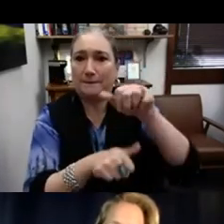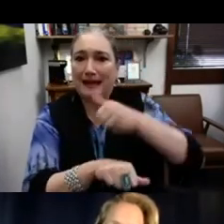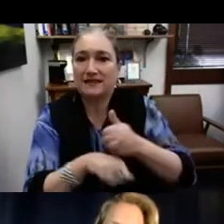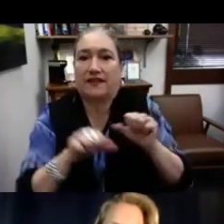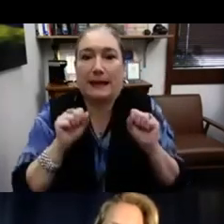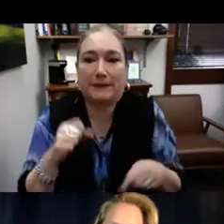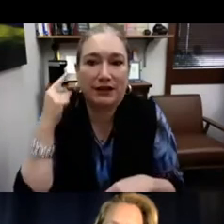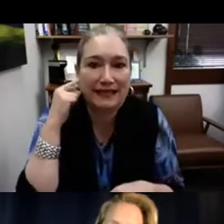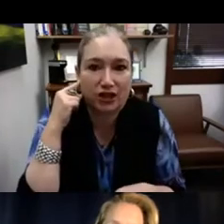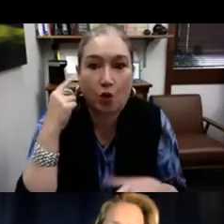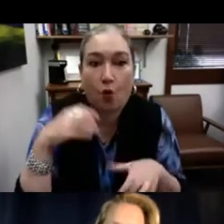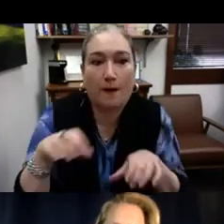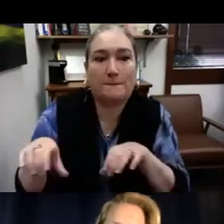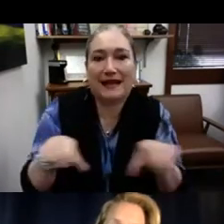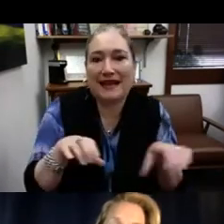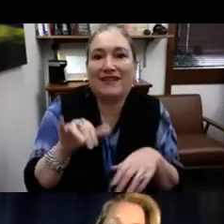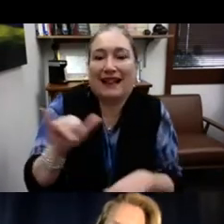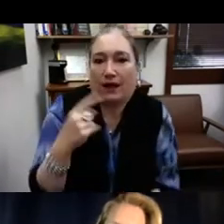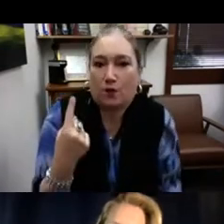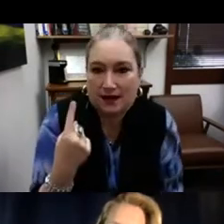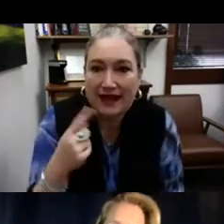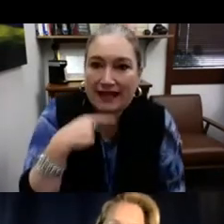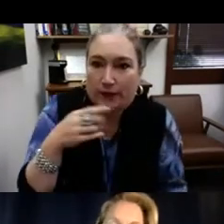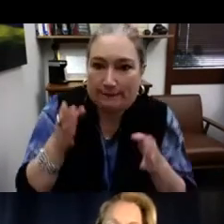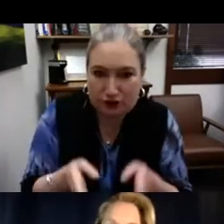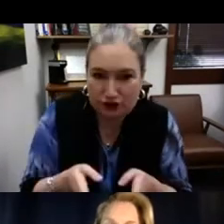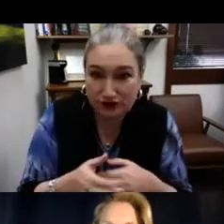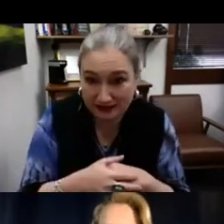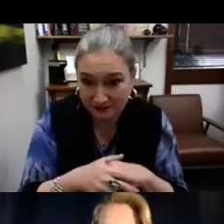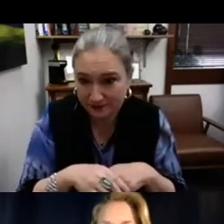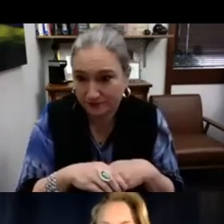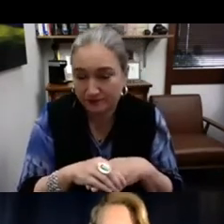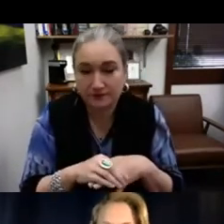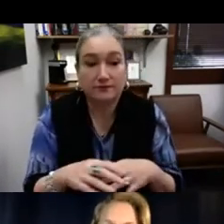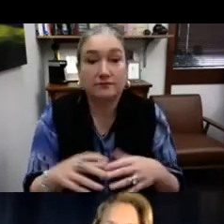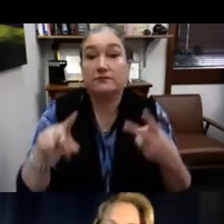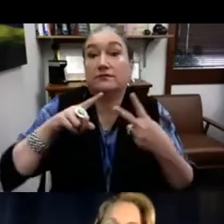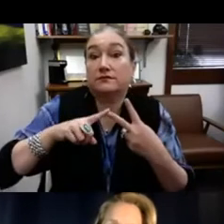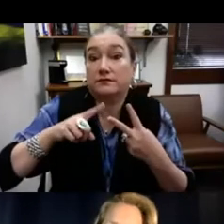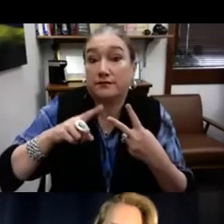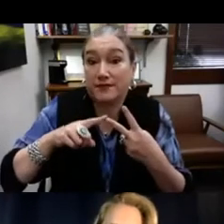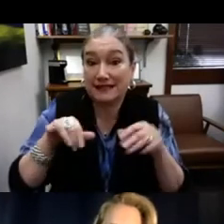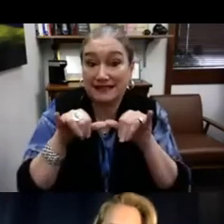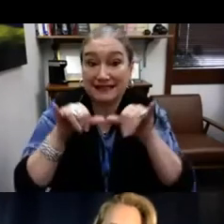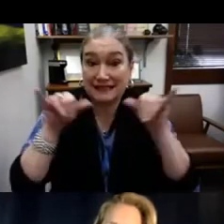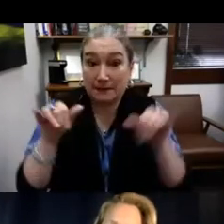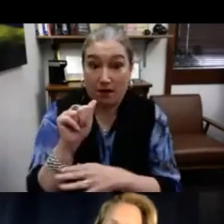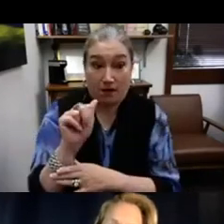that a person considers themselves superior because of their ability to hear or act like a person who can hear.